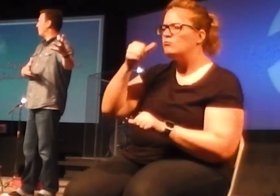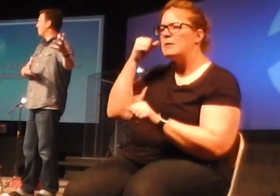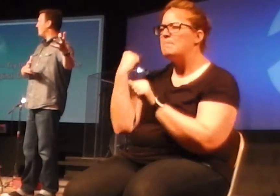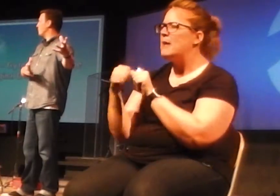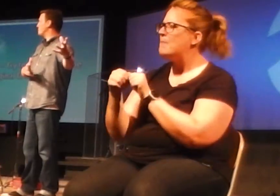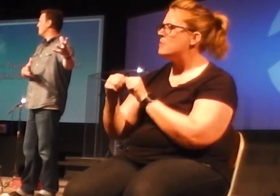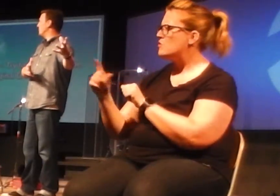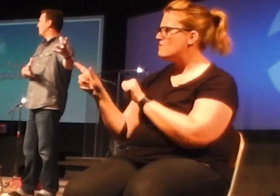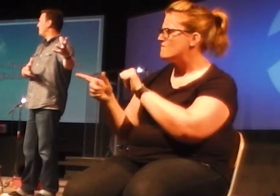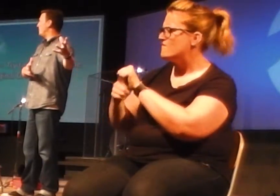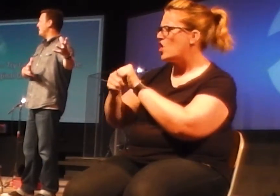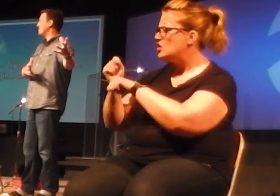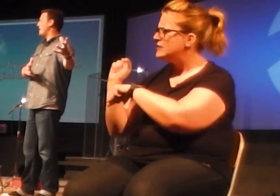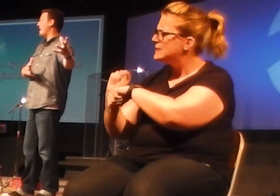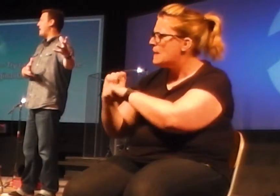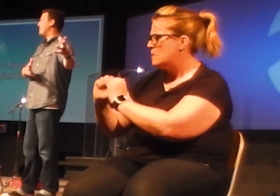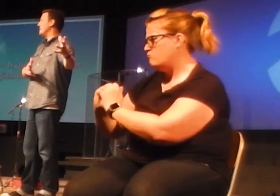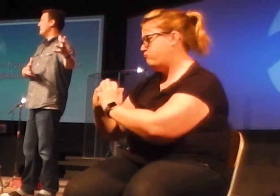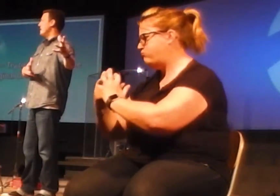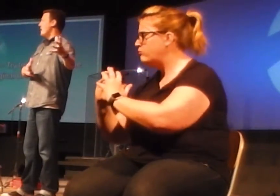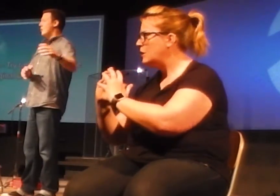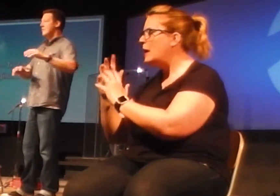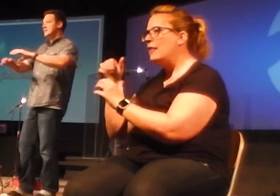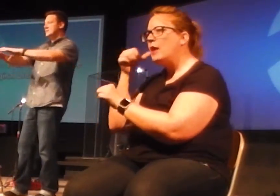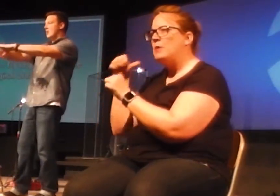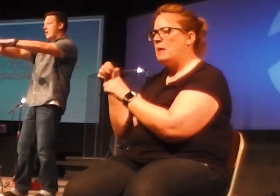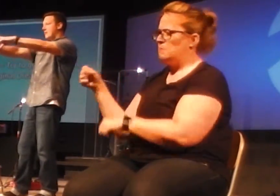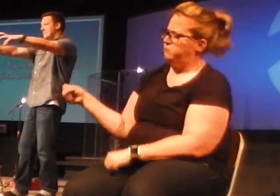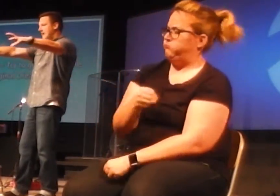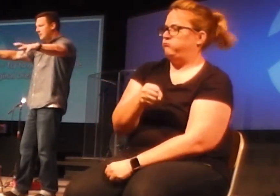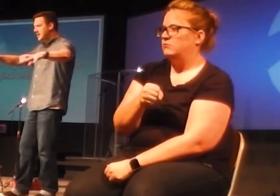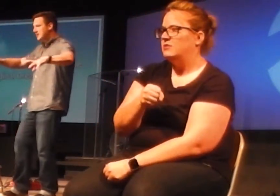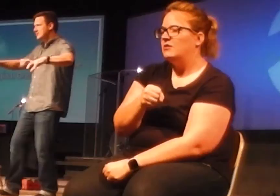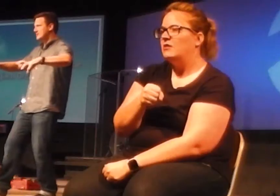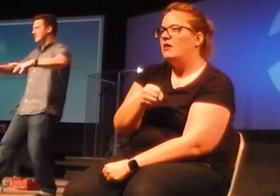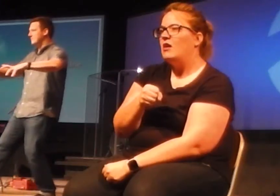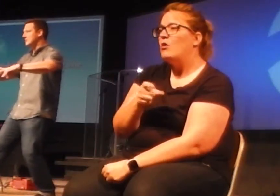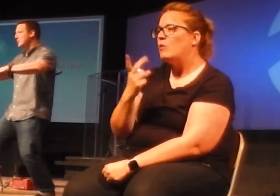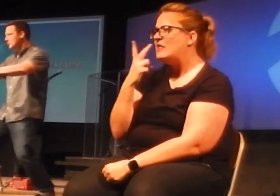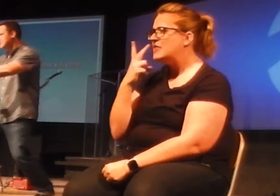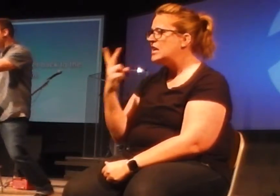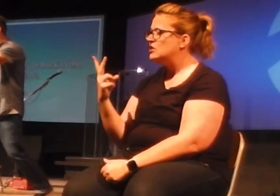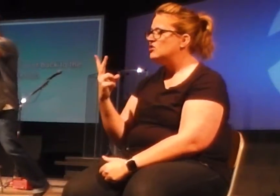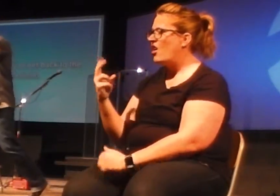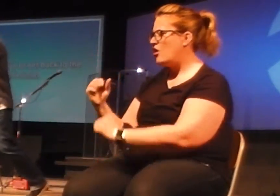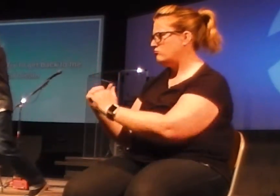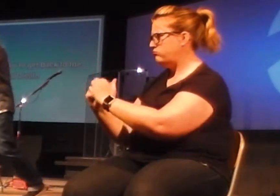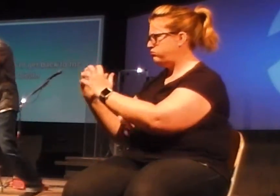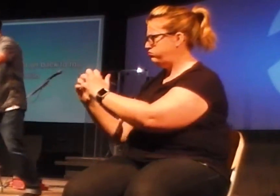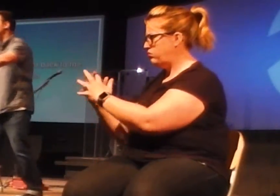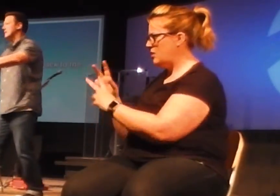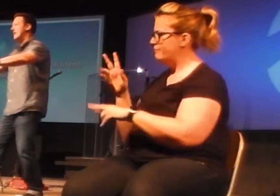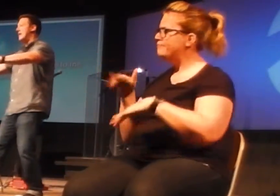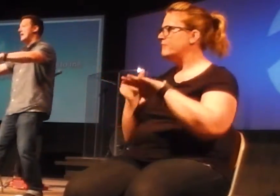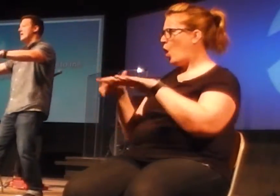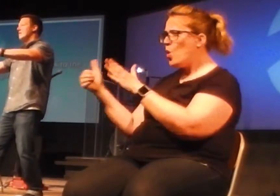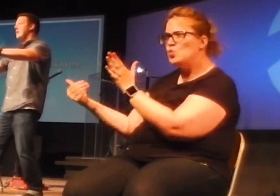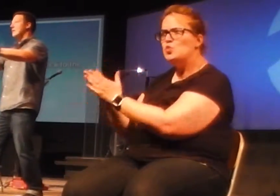when they were children and when the exile happened, when they saw the foundations of the new temple, the rebuilt temple being laid, they